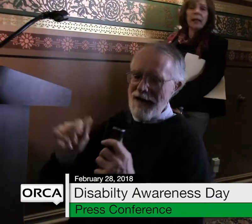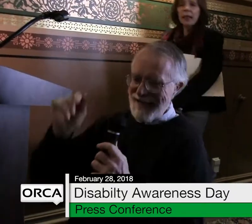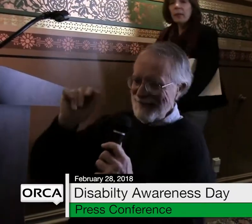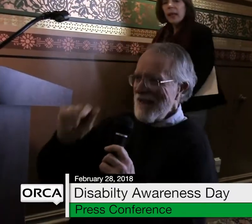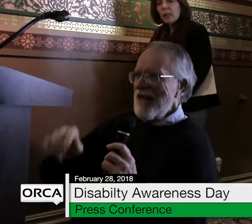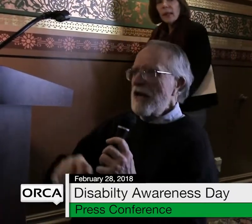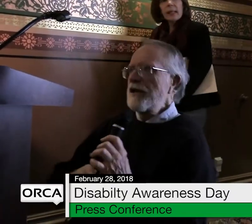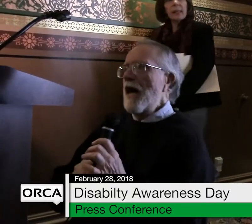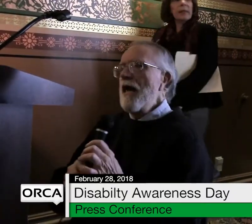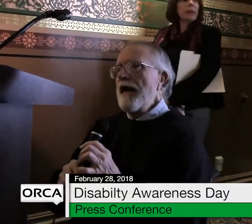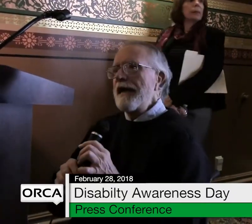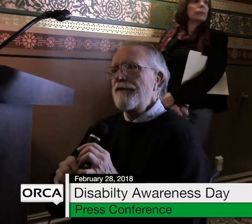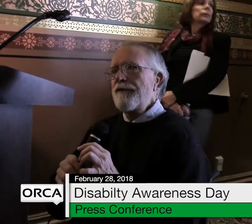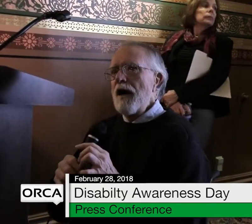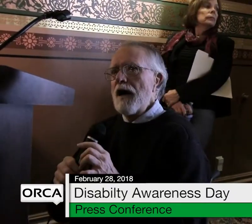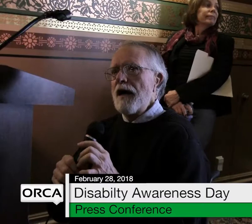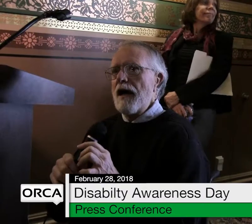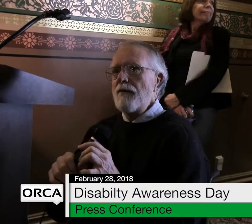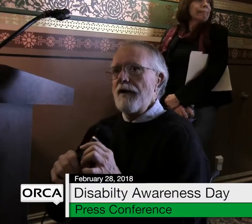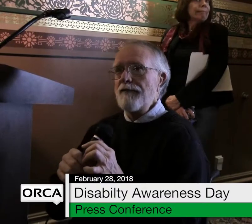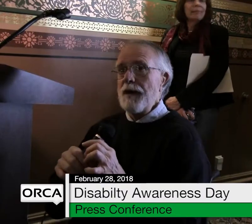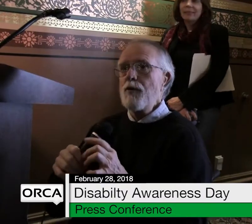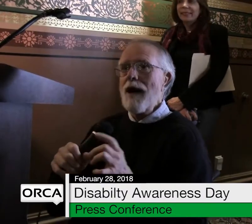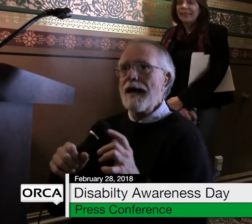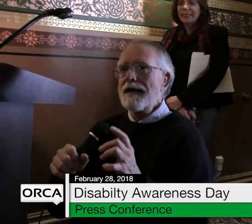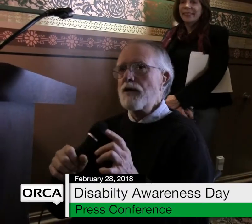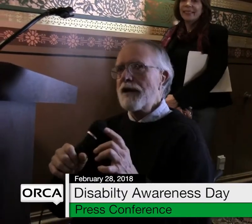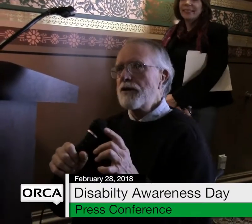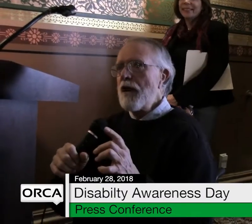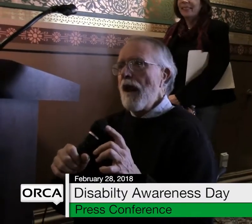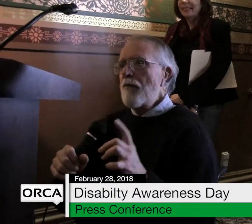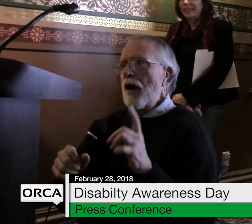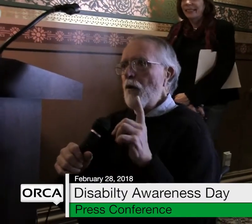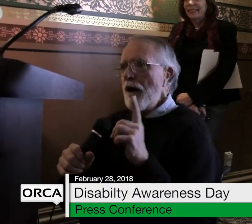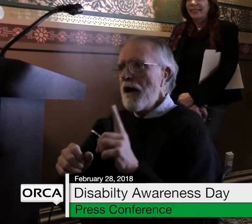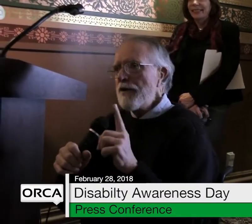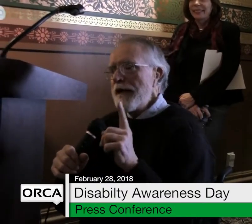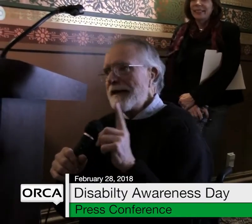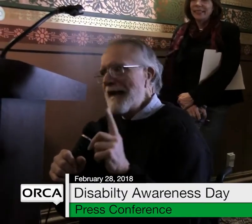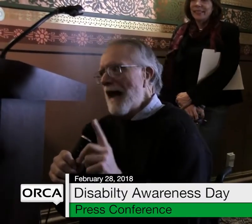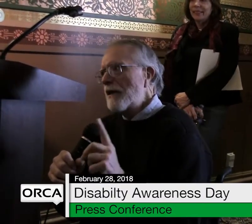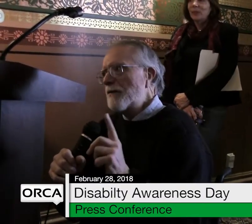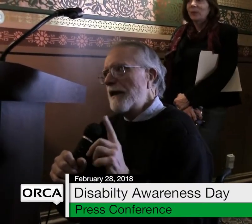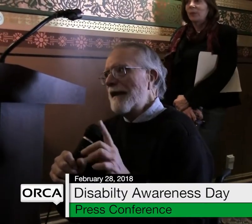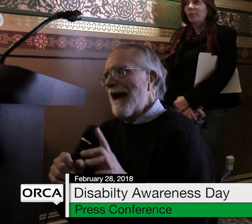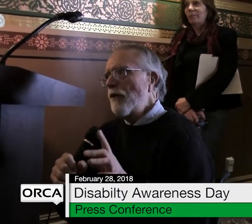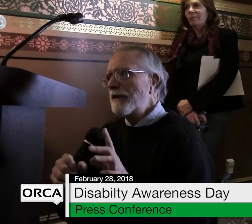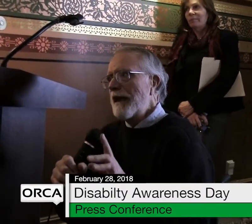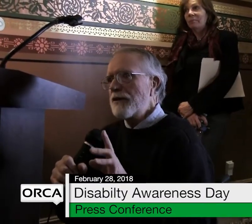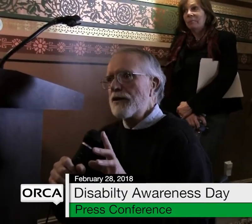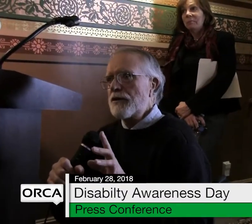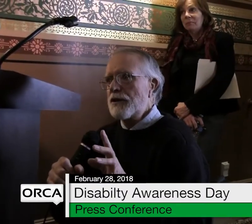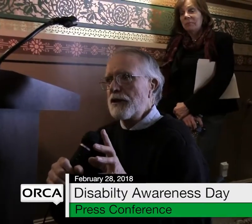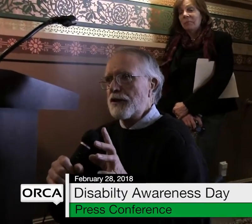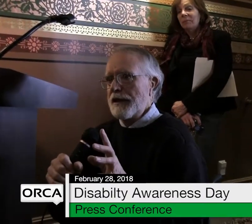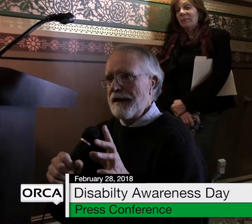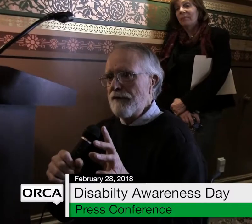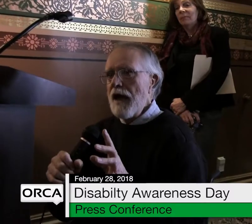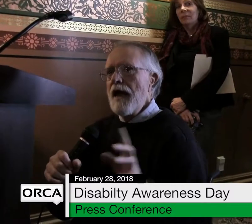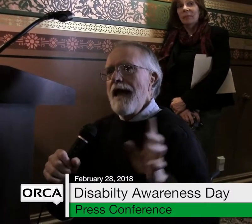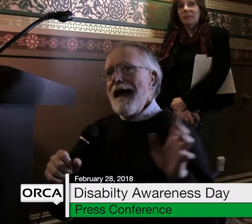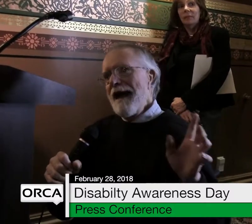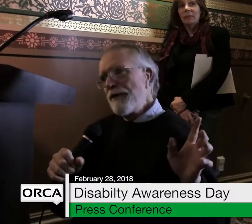people want to ask questions, but one other acknowledgement that I would like to